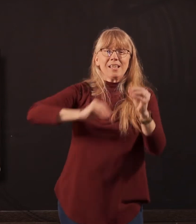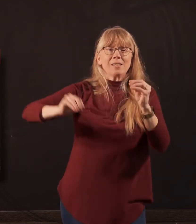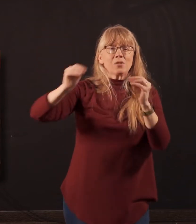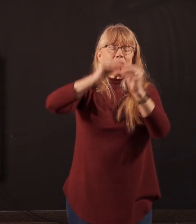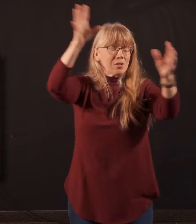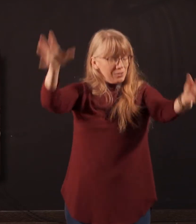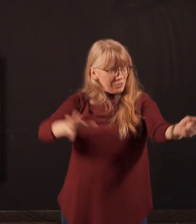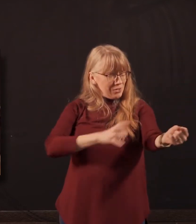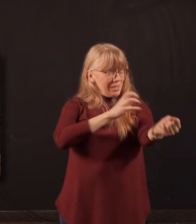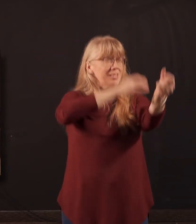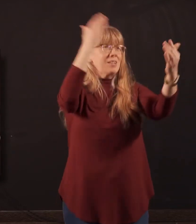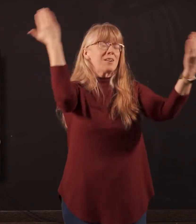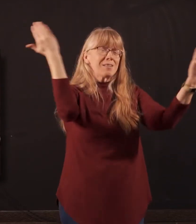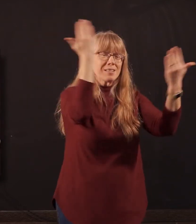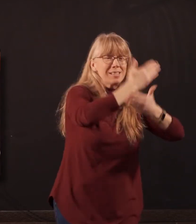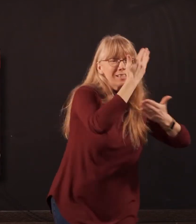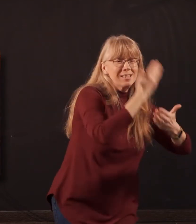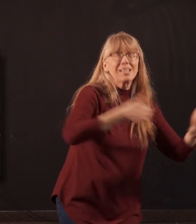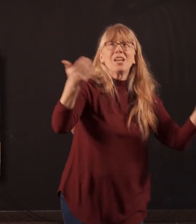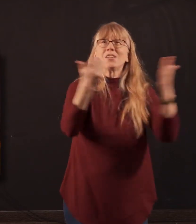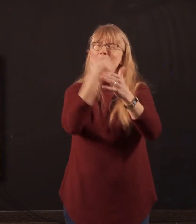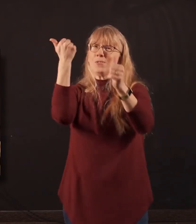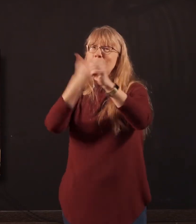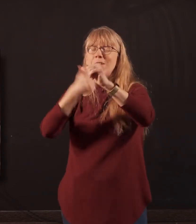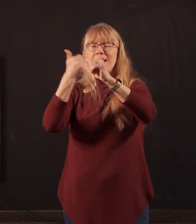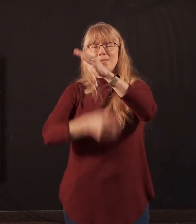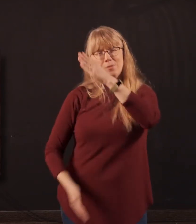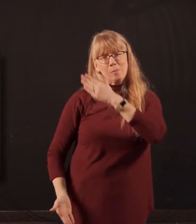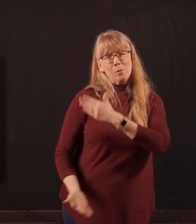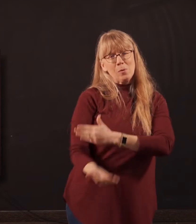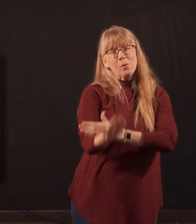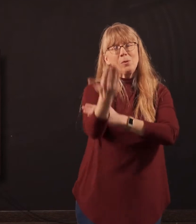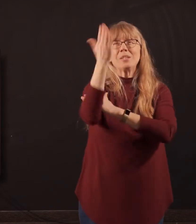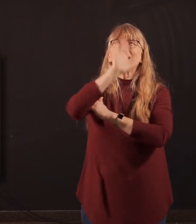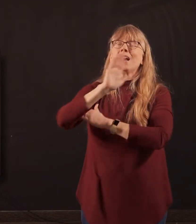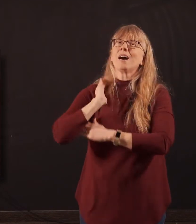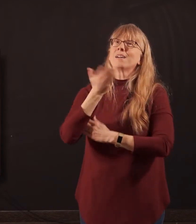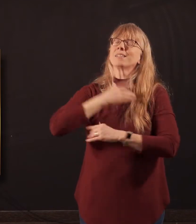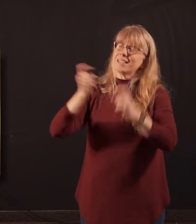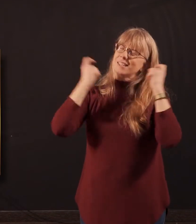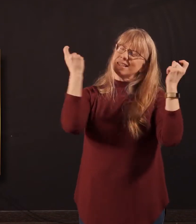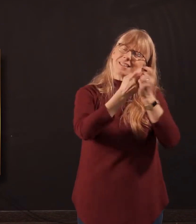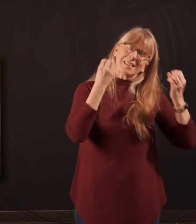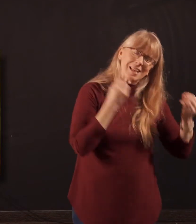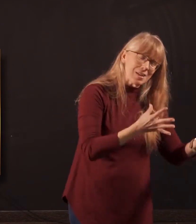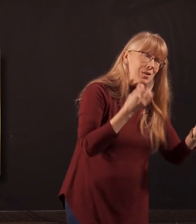Stronger than darkness, new evermore, and our sins, they are